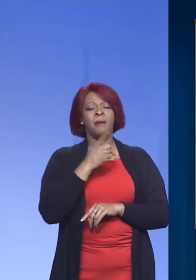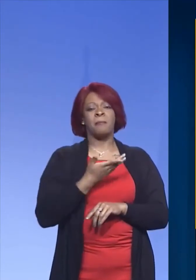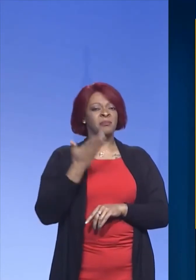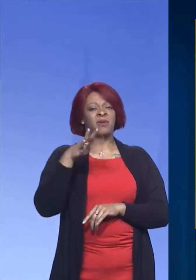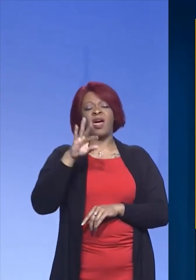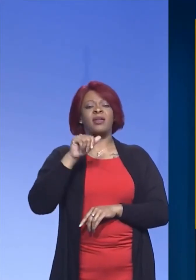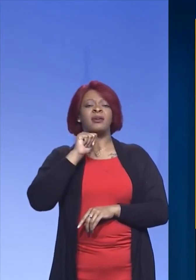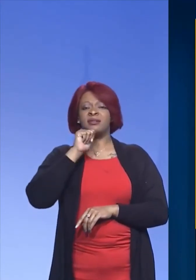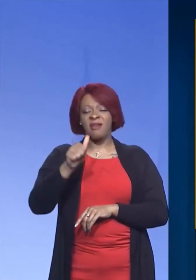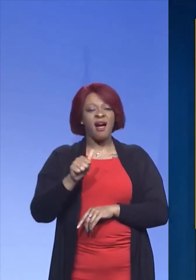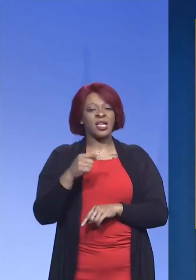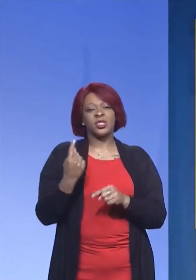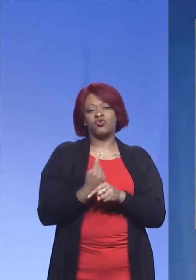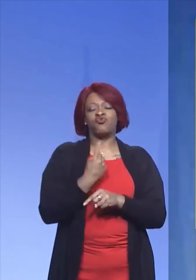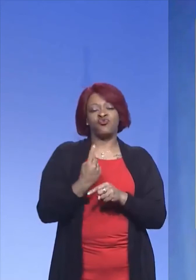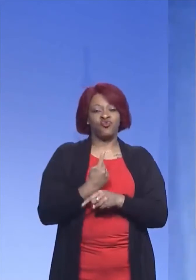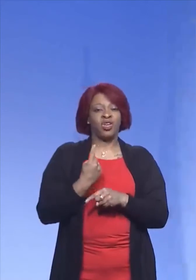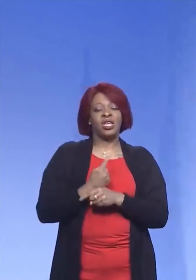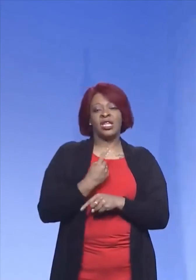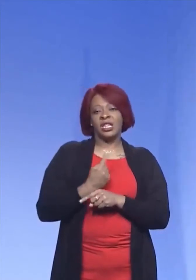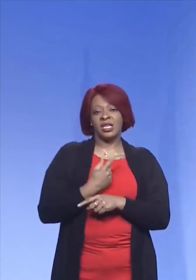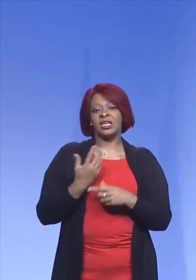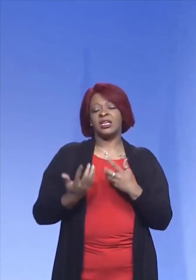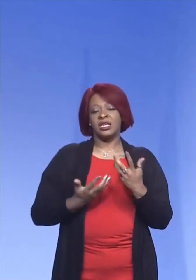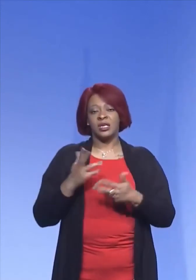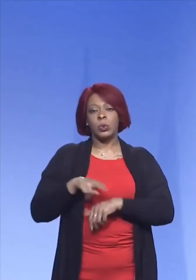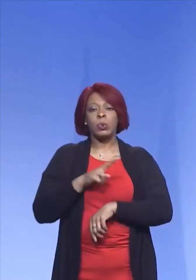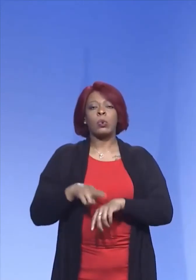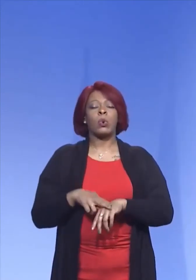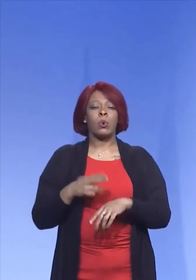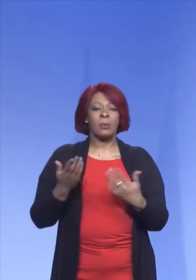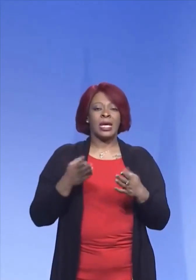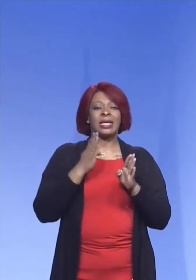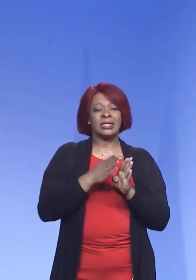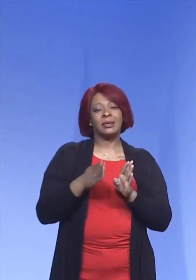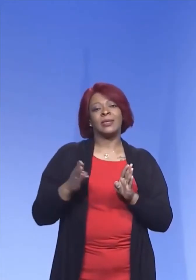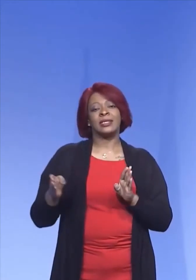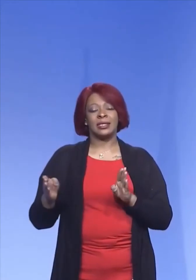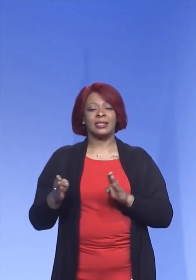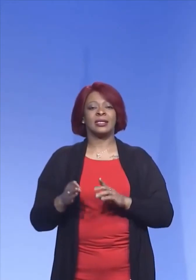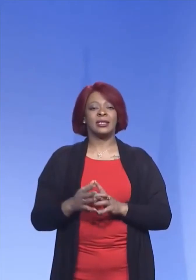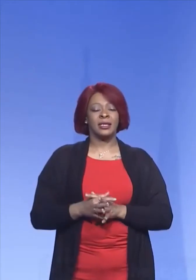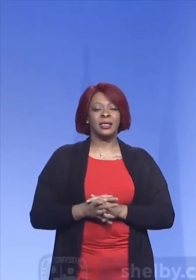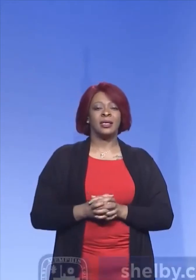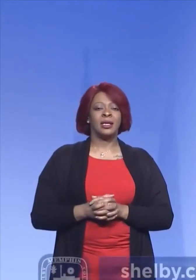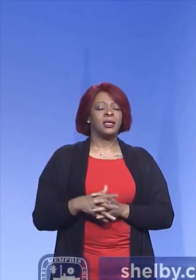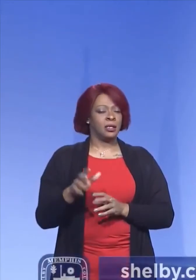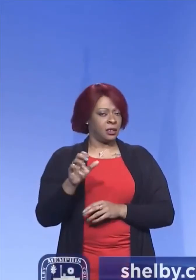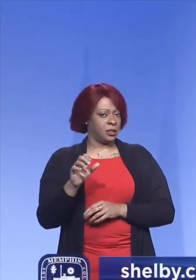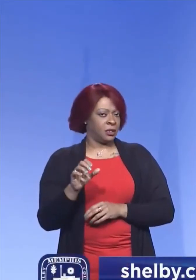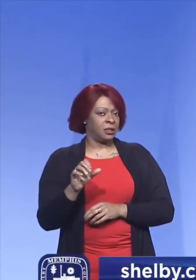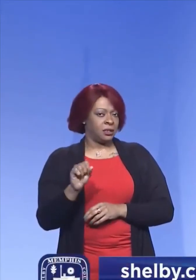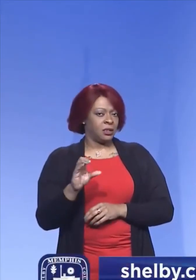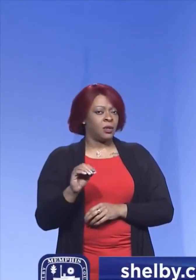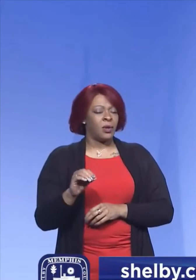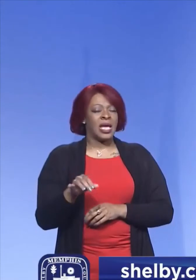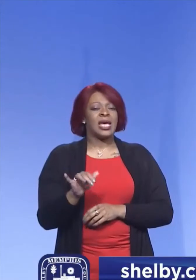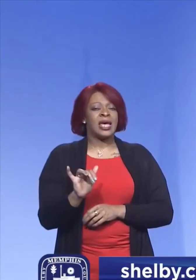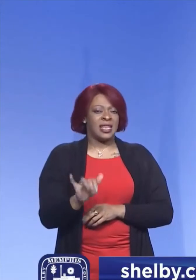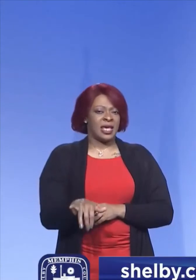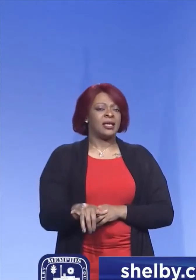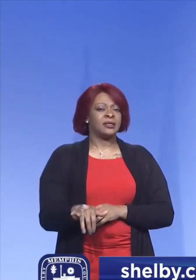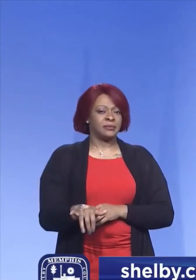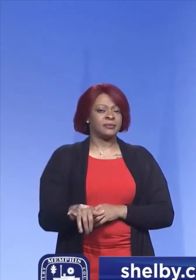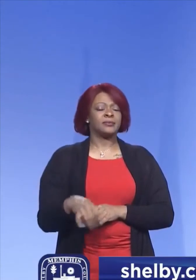they panned out, they turned out to be normal sequences. So, so that's, you know,